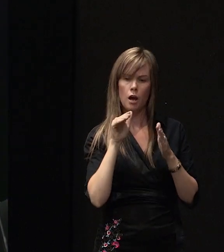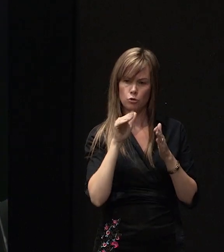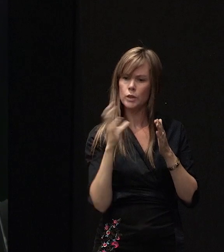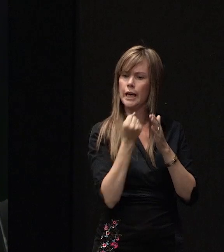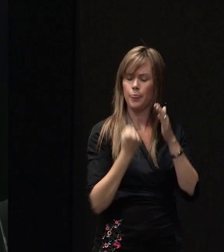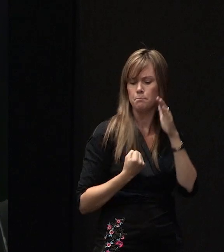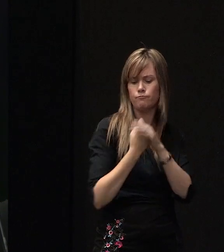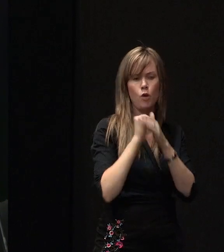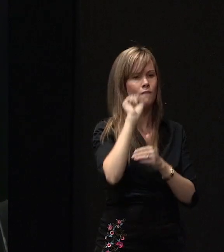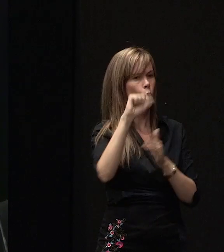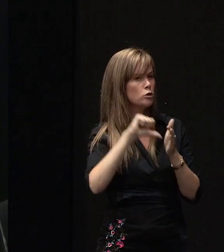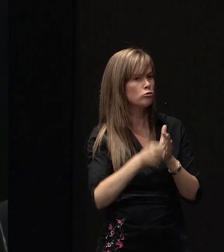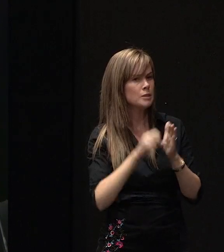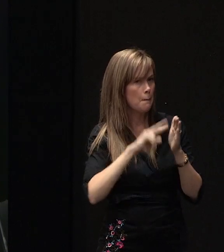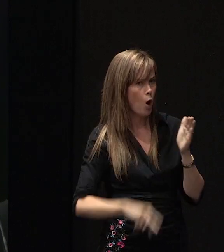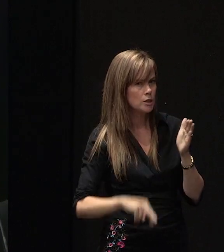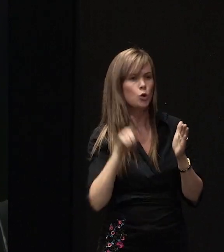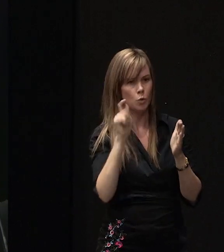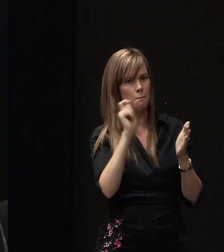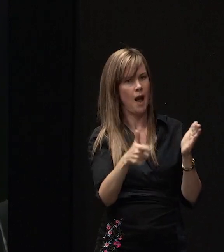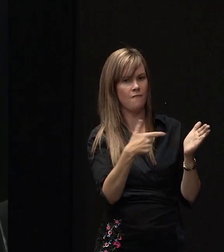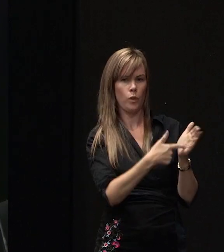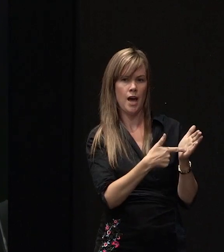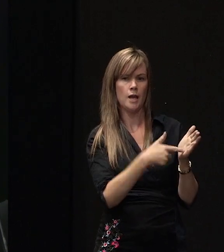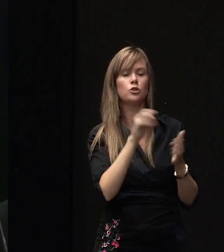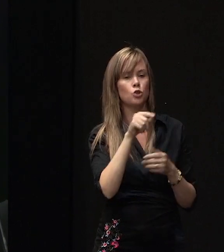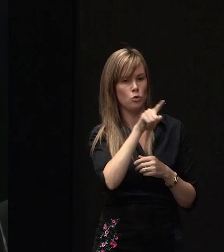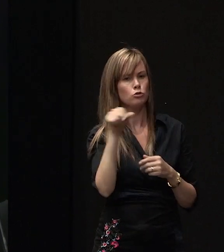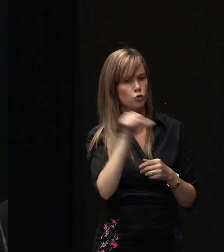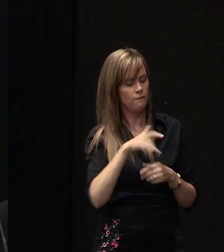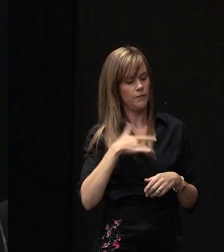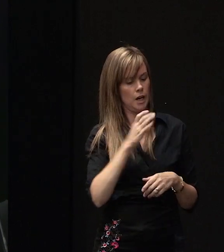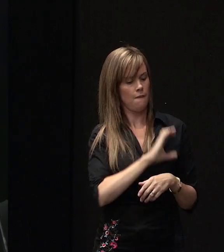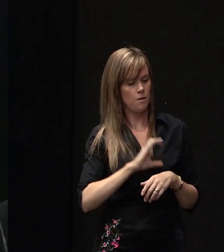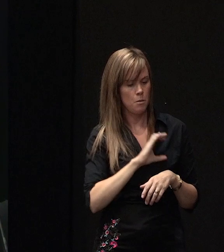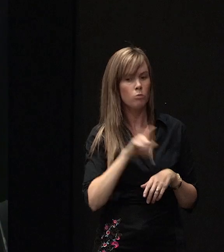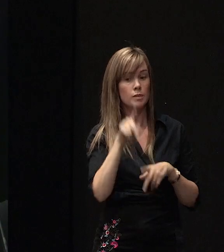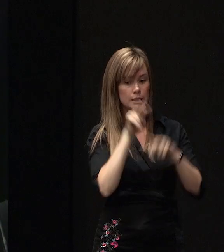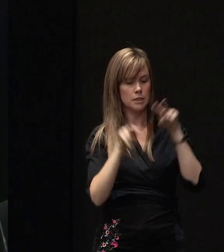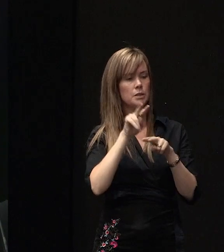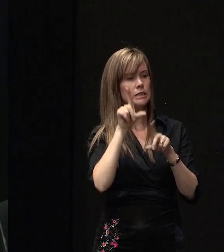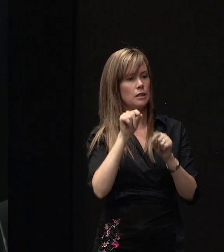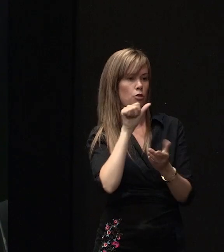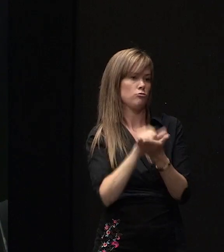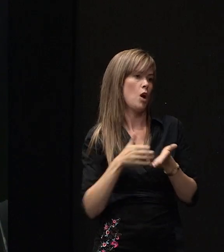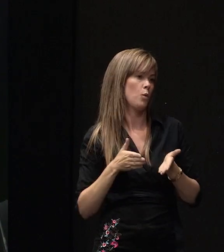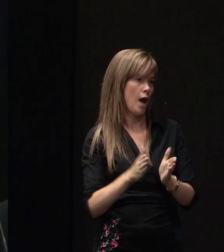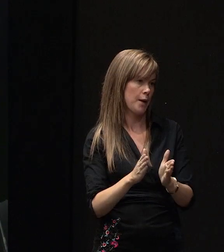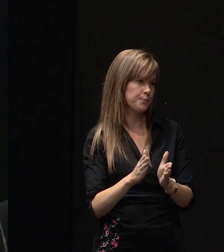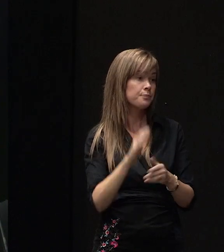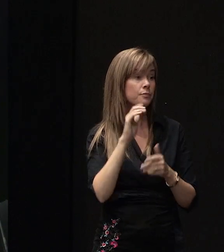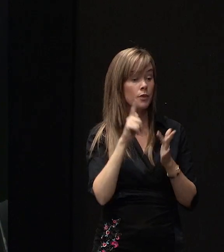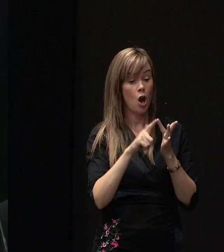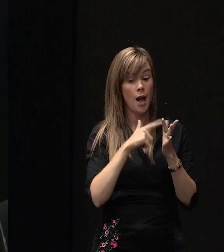policy that you've paid for. And so you should be comfortable that it's been assessed in the correct way. At IAG, if you